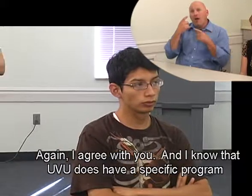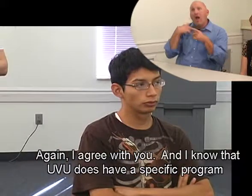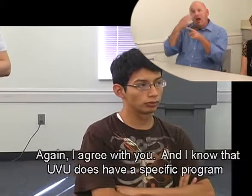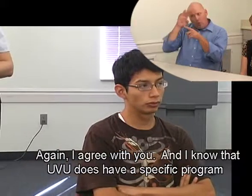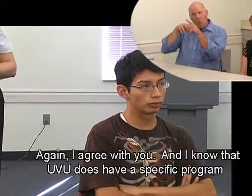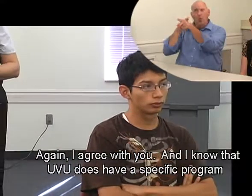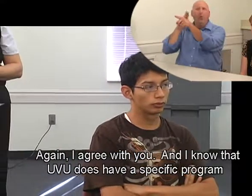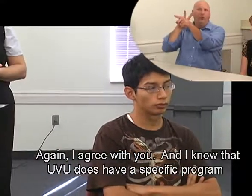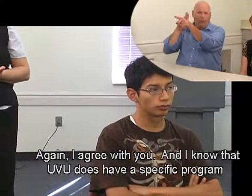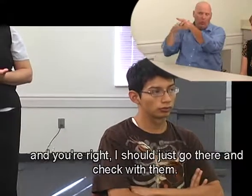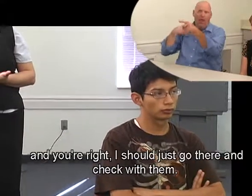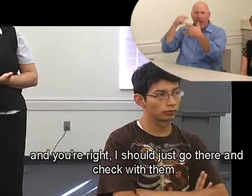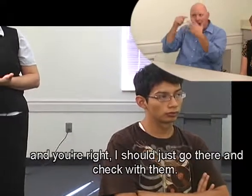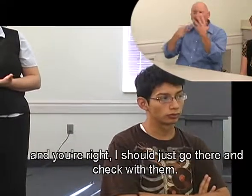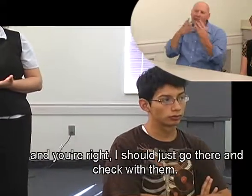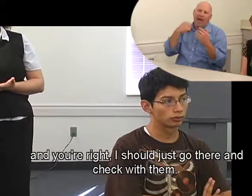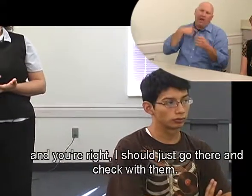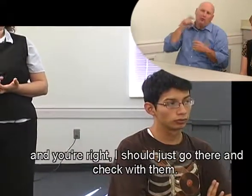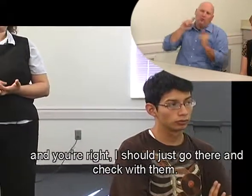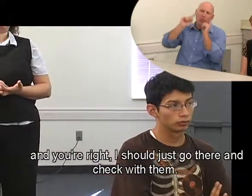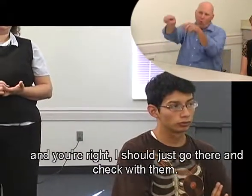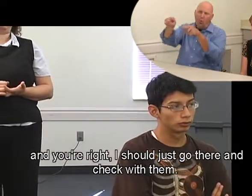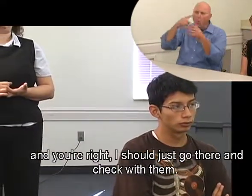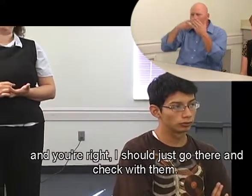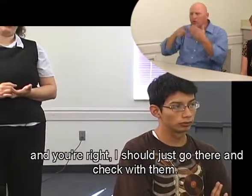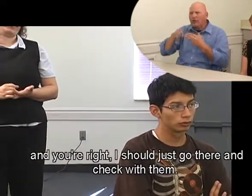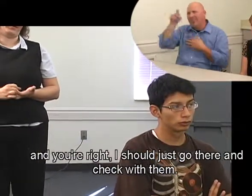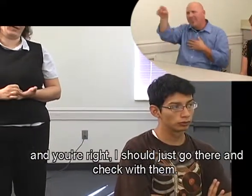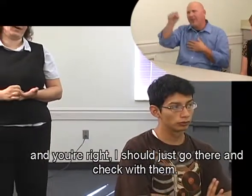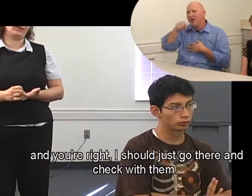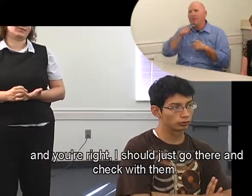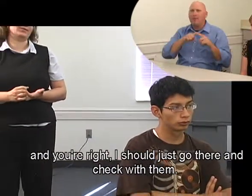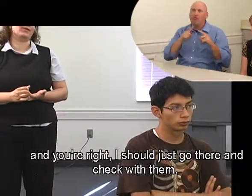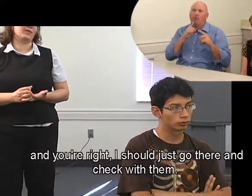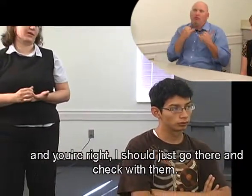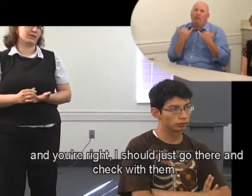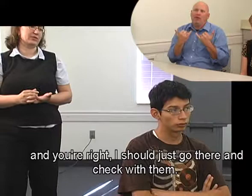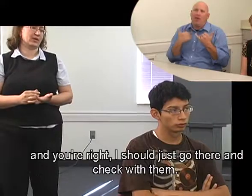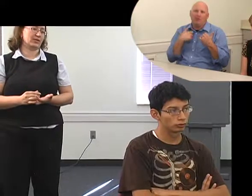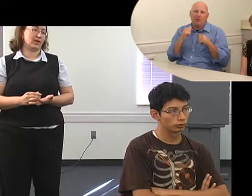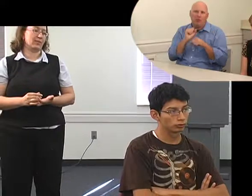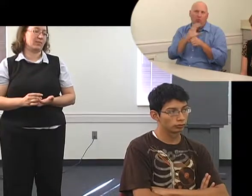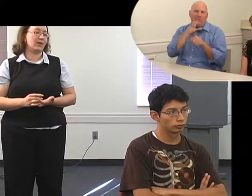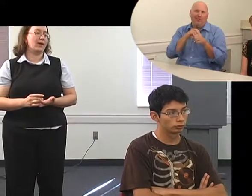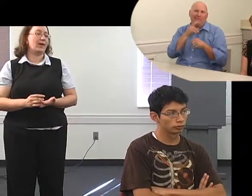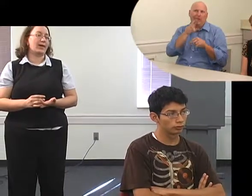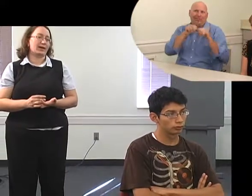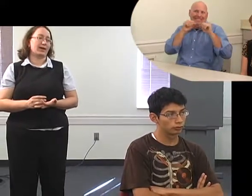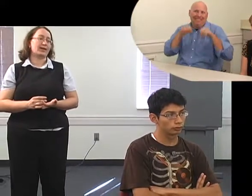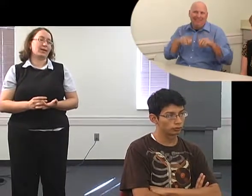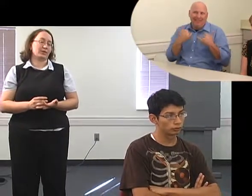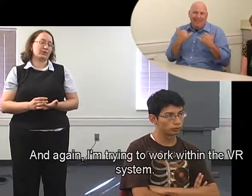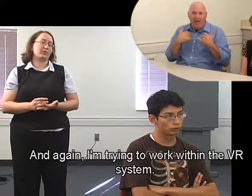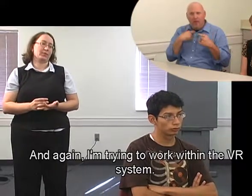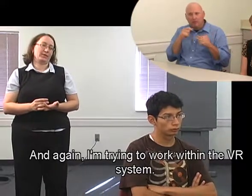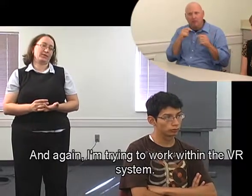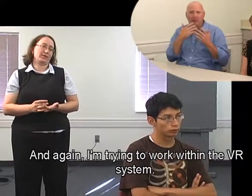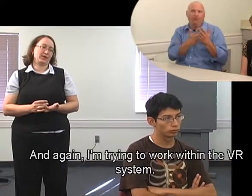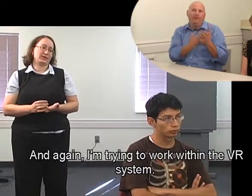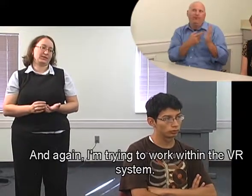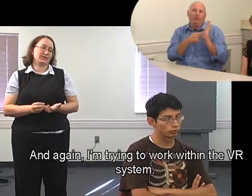Again, I agree with you, and I know that UVU does have a specific program, and you're right, I should just go there and check with them, and again, I'm trying to work within the